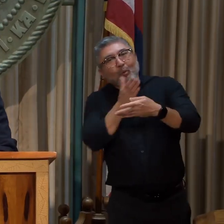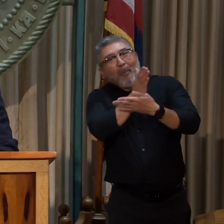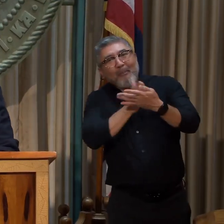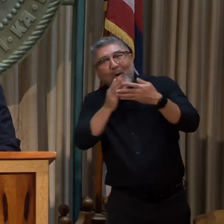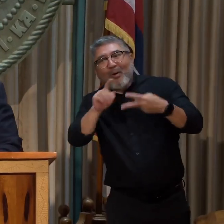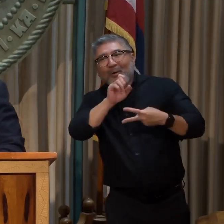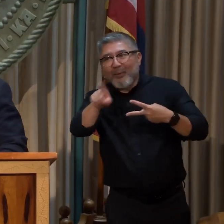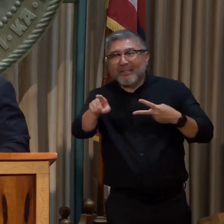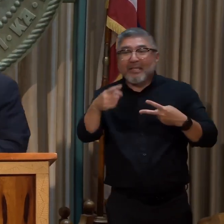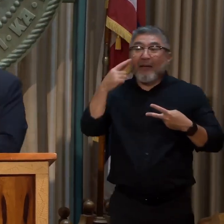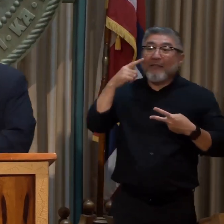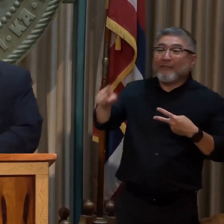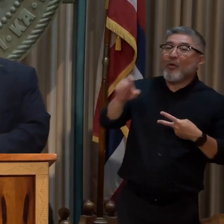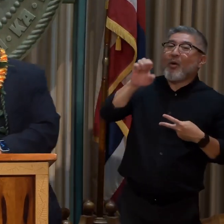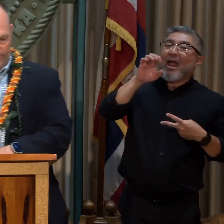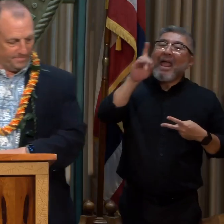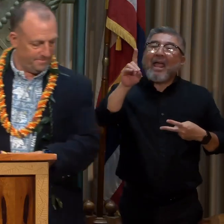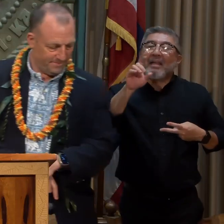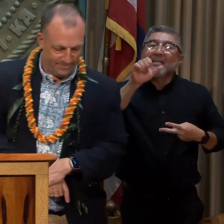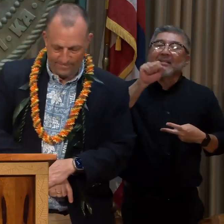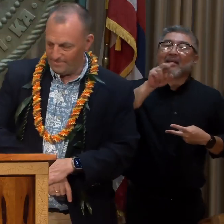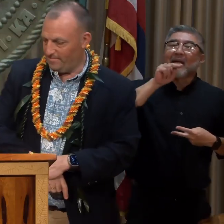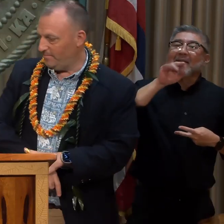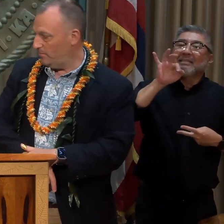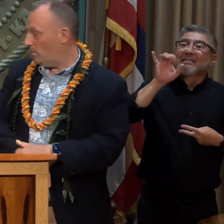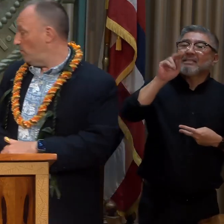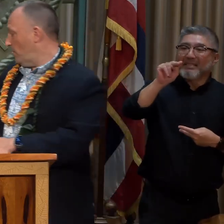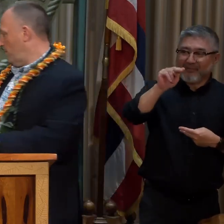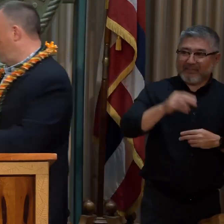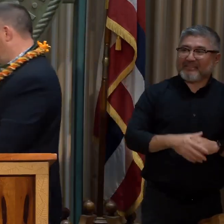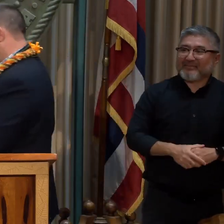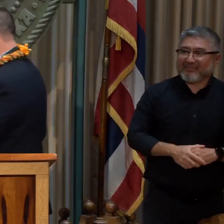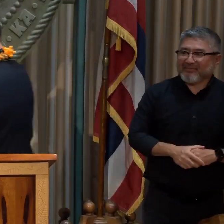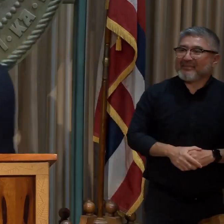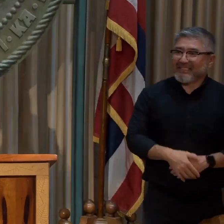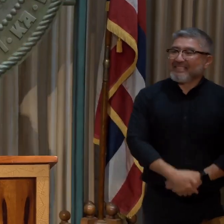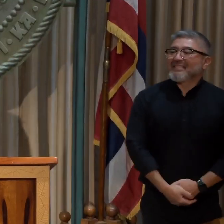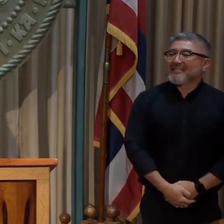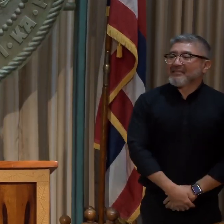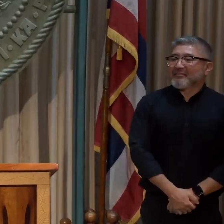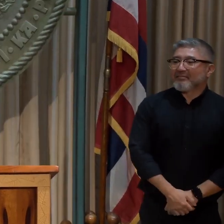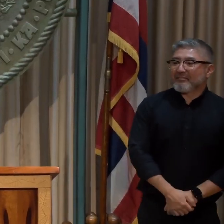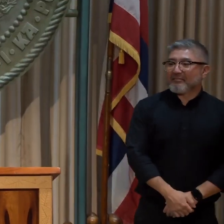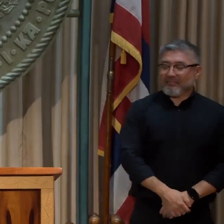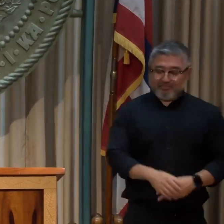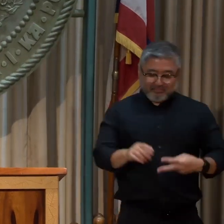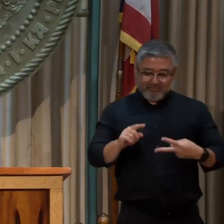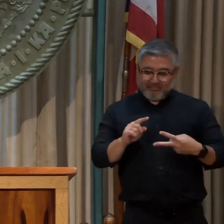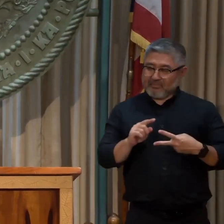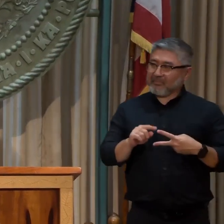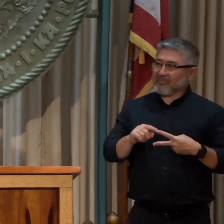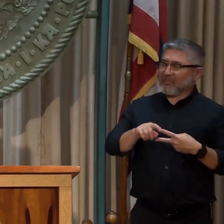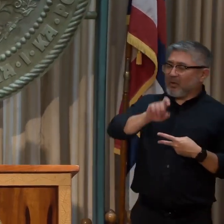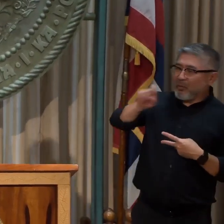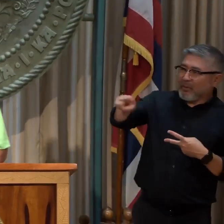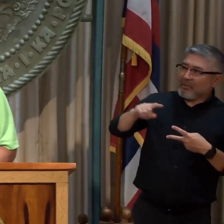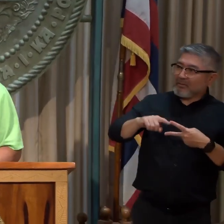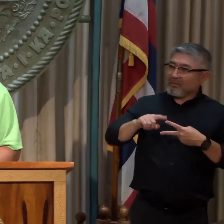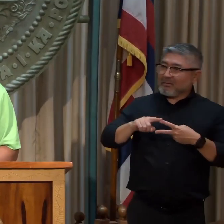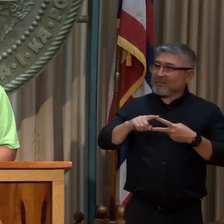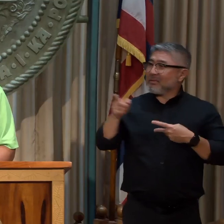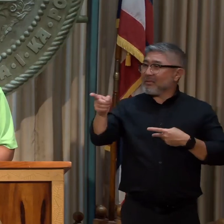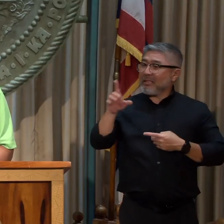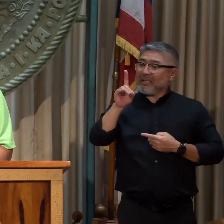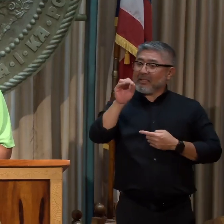Director Sniffin. If you want to come up, please. Keoluolu. Has, so two-part, Ed, has the department changed its approach